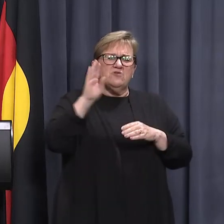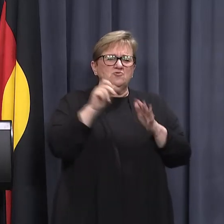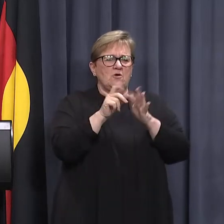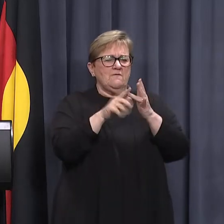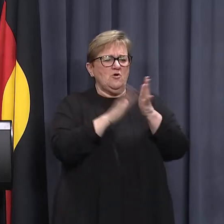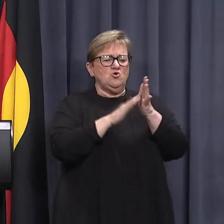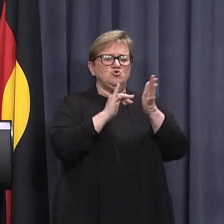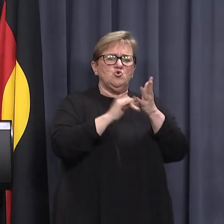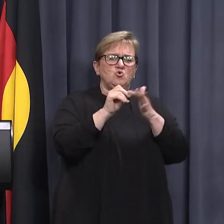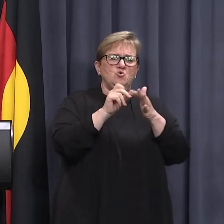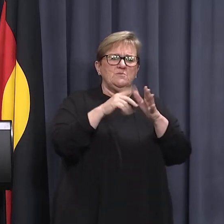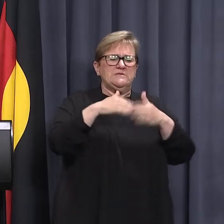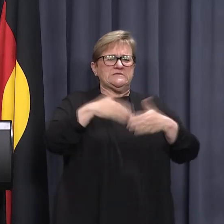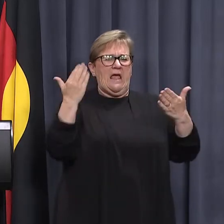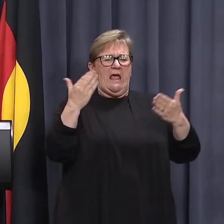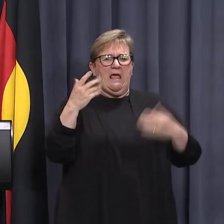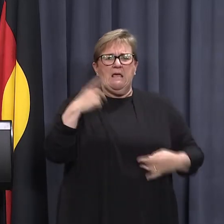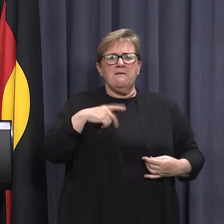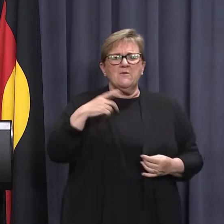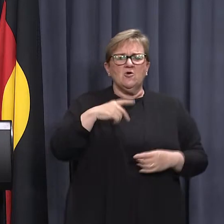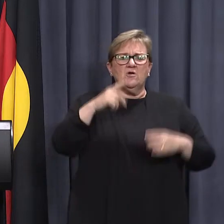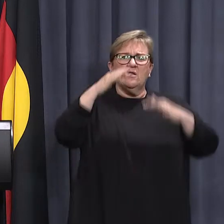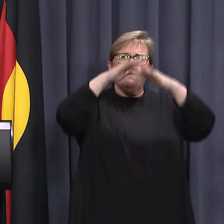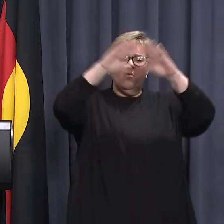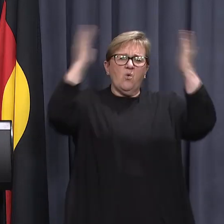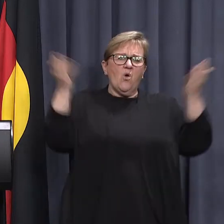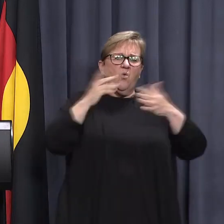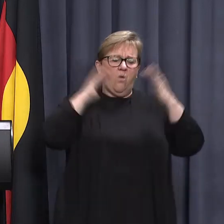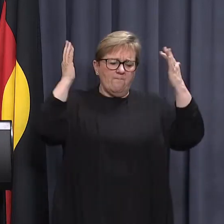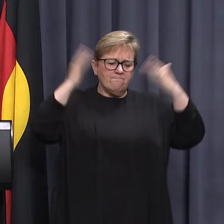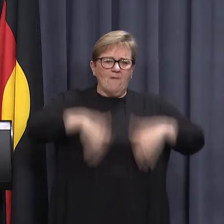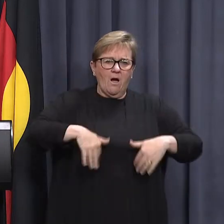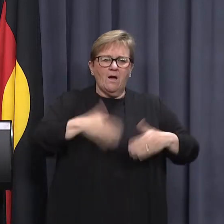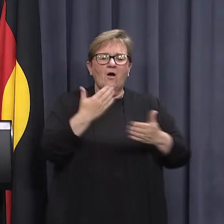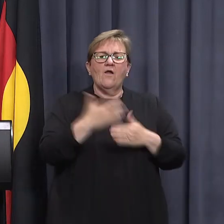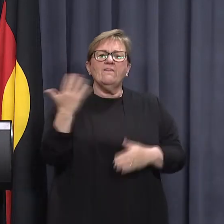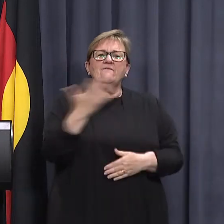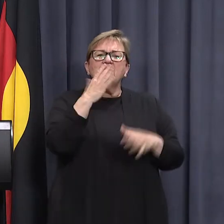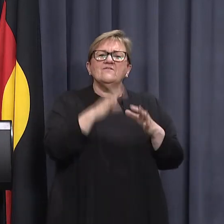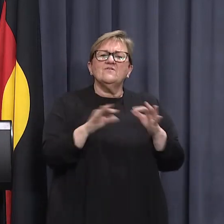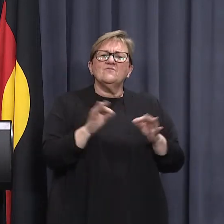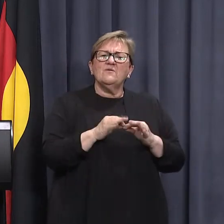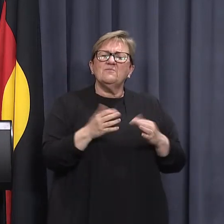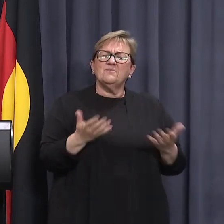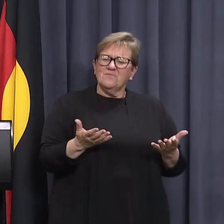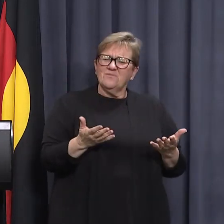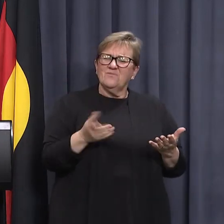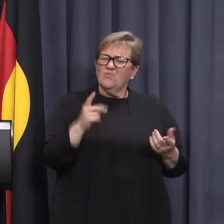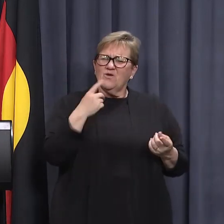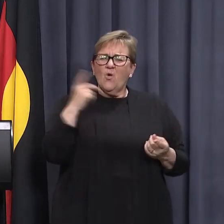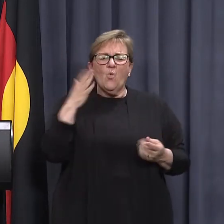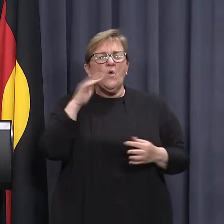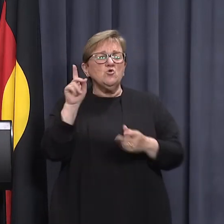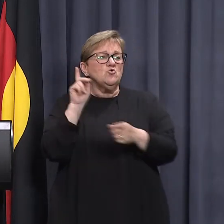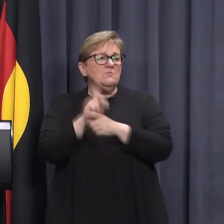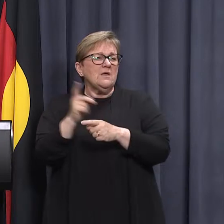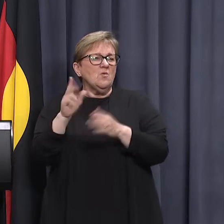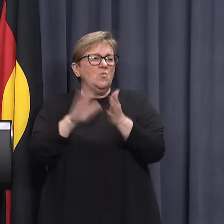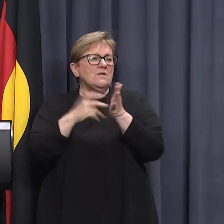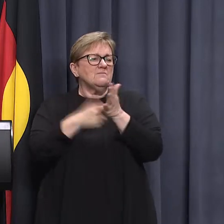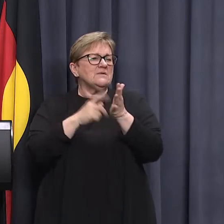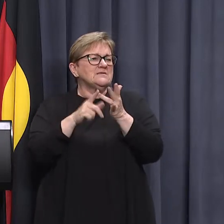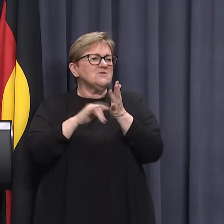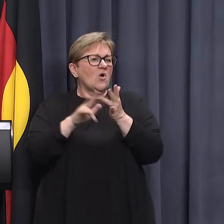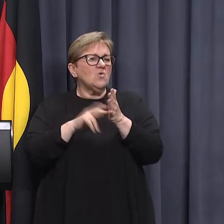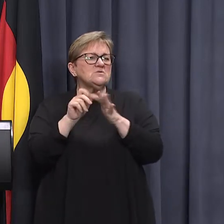today to suggest that, you know, the sky will fall in on February 5th? When you talk to them, obviously you do meet Mr Olsen